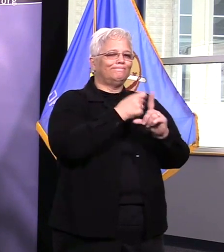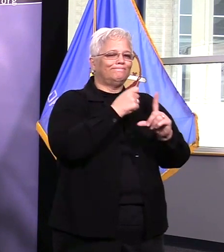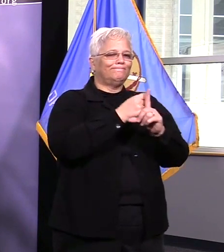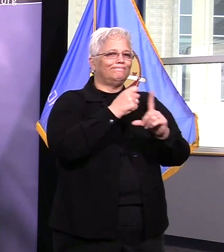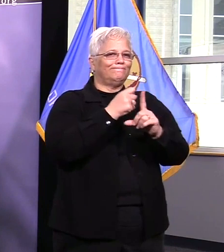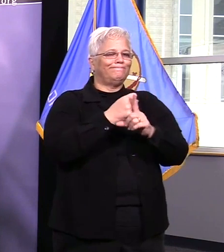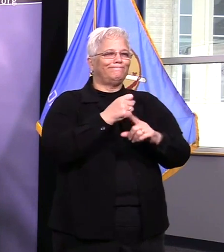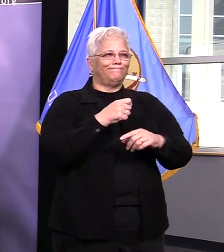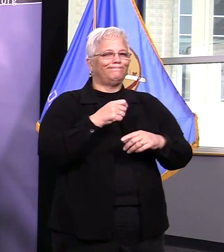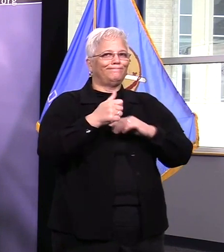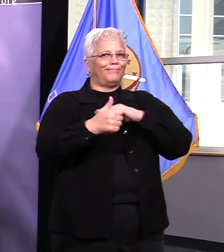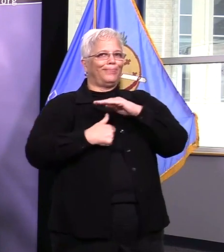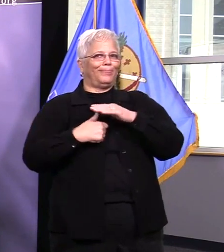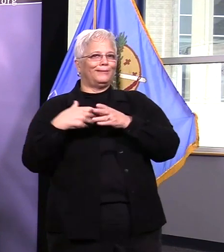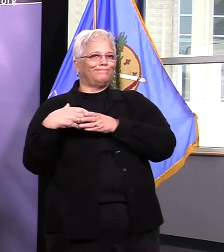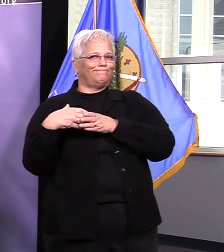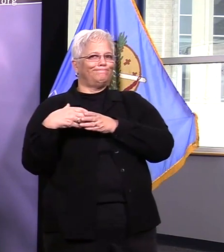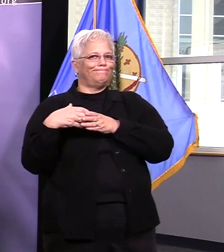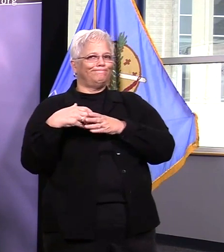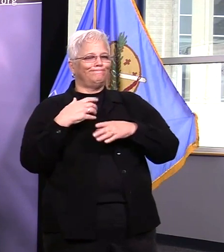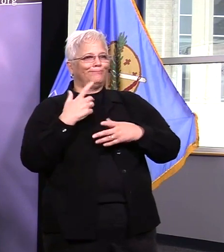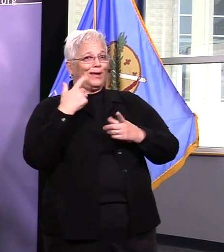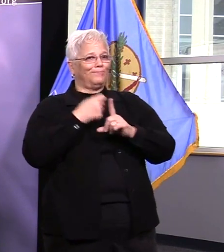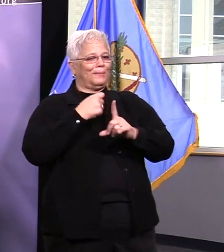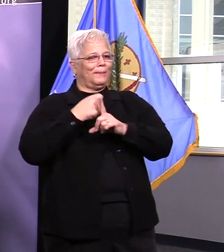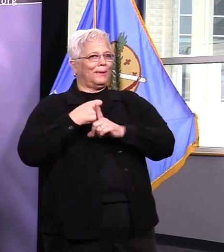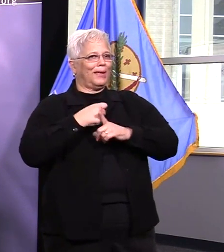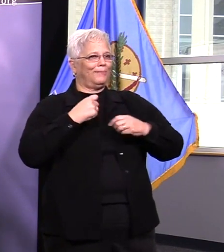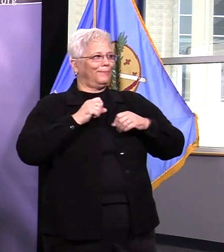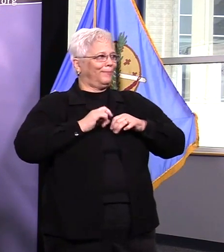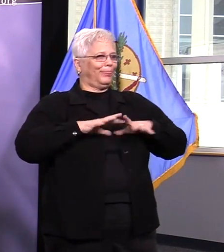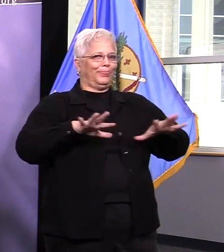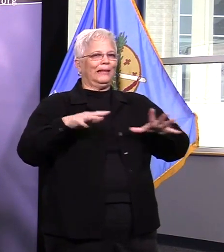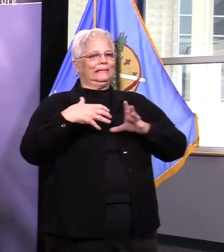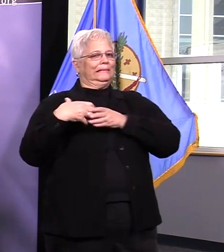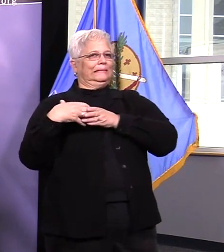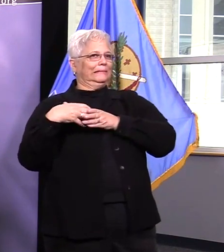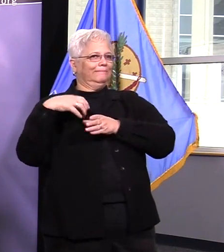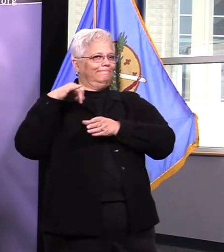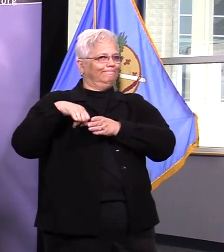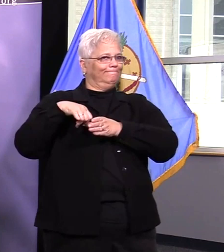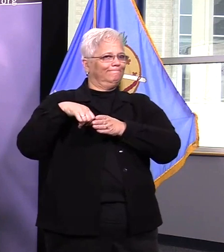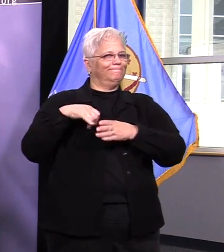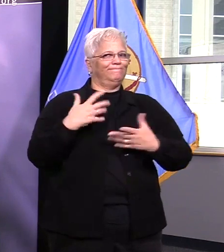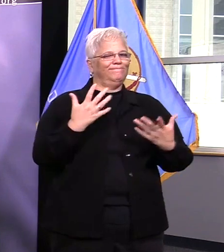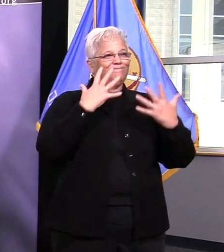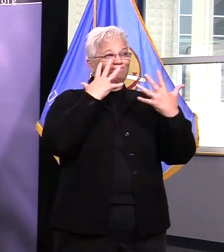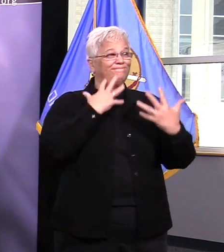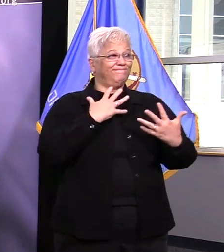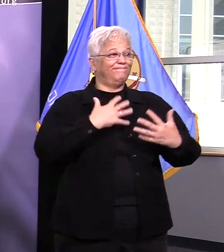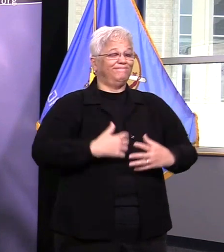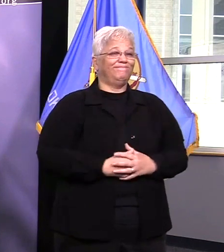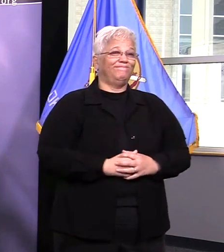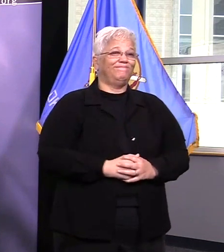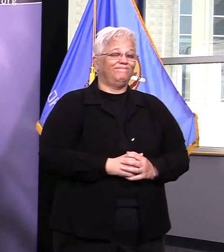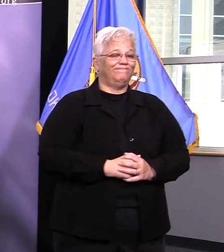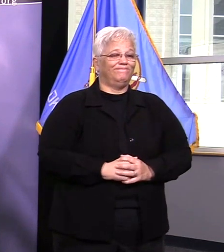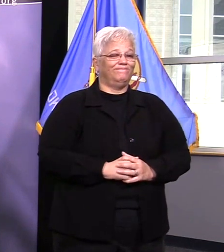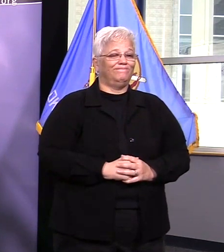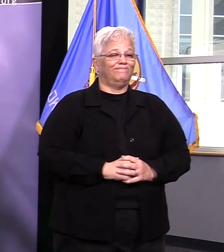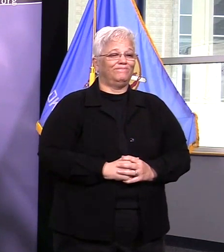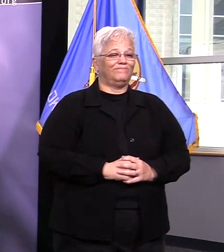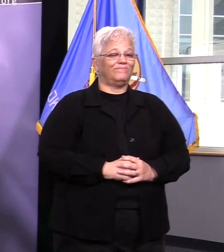our positive case as was mentioned earlier and as we mentioned to you earlier this week